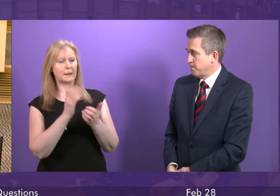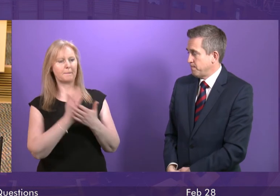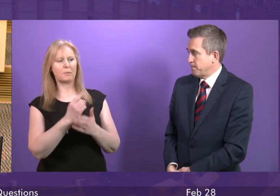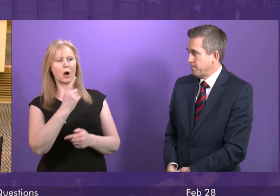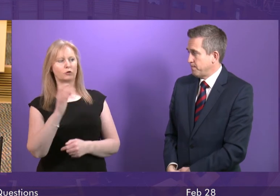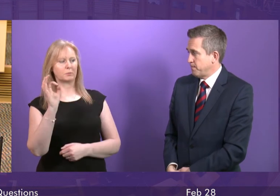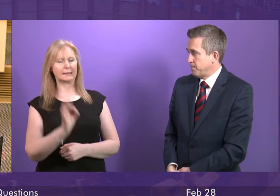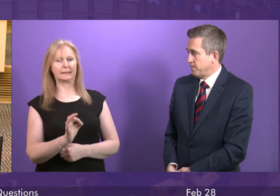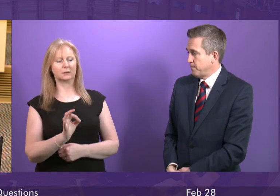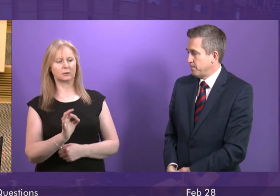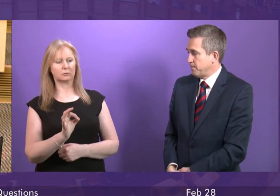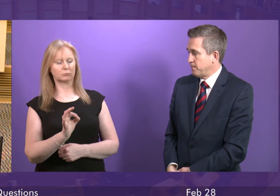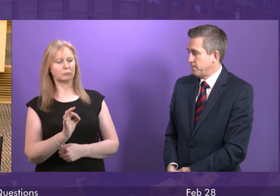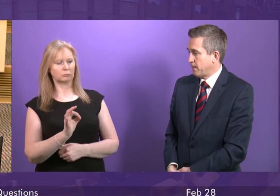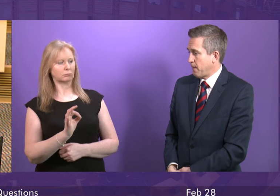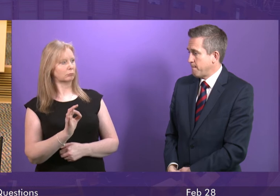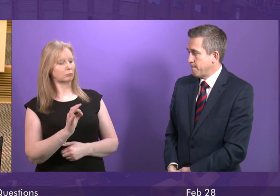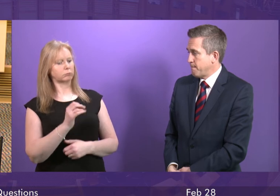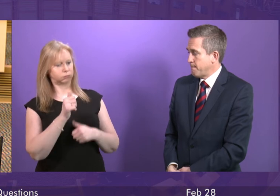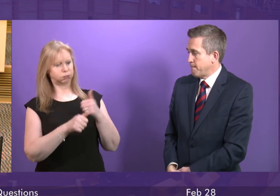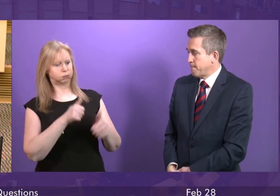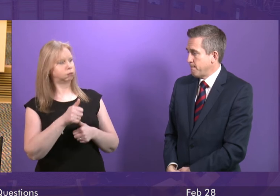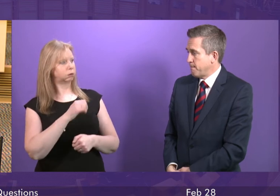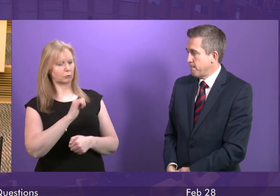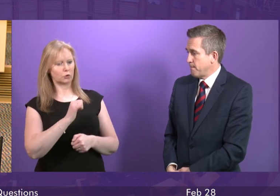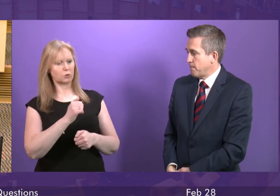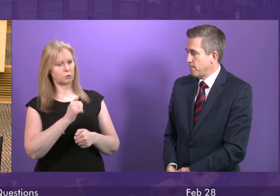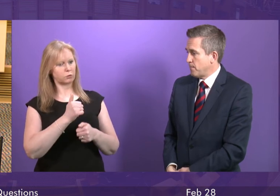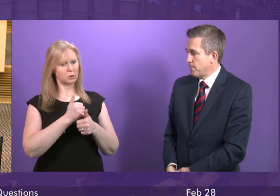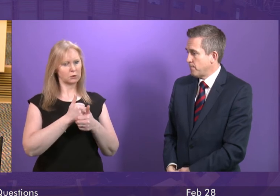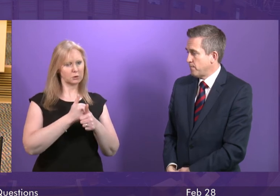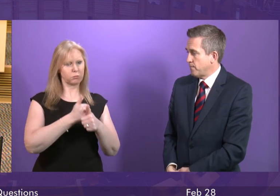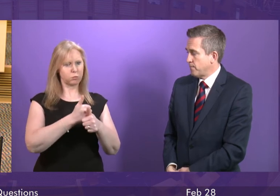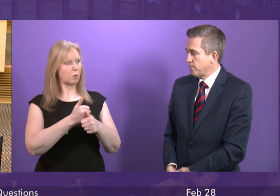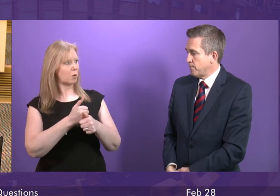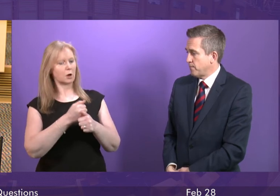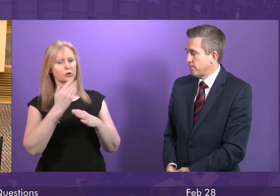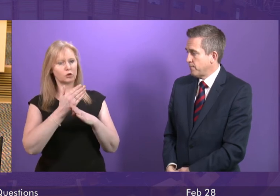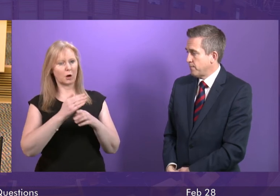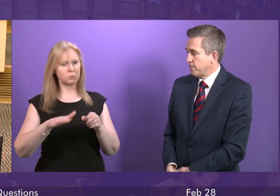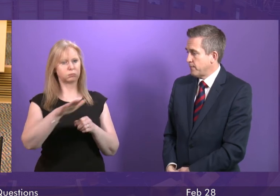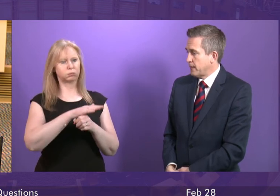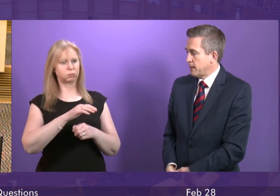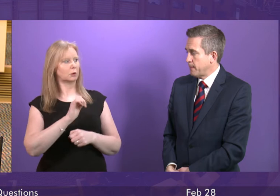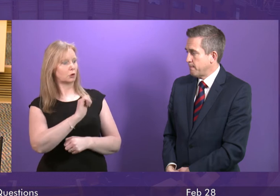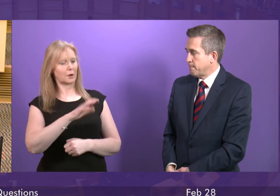Dorris, and I would commend him highly on the way he has defended the jobs and interests of his constituents in this particular